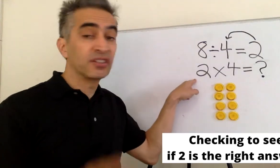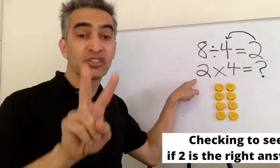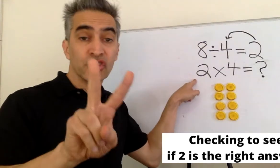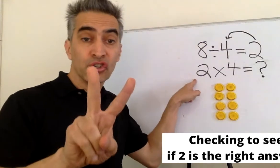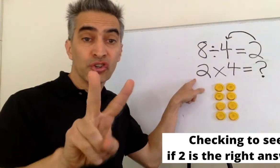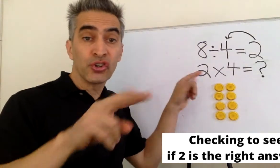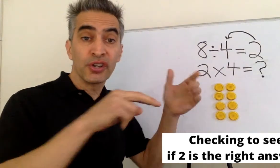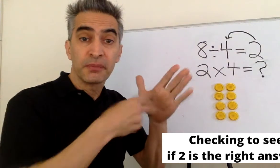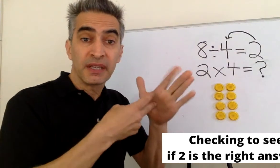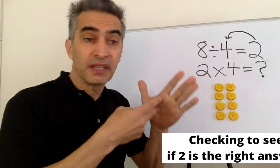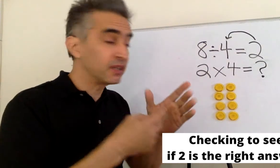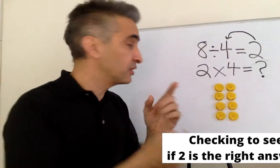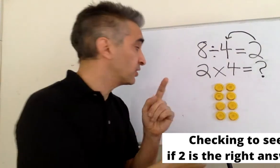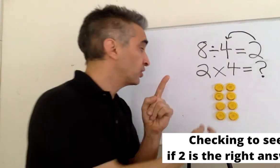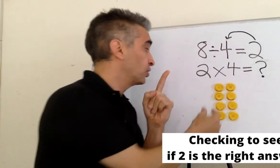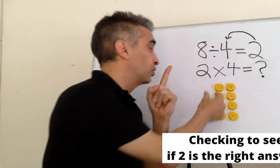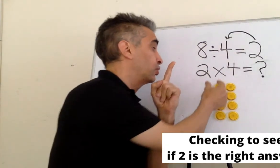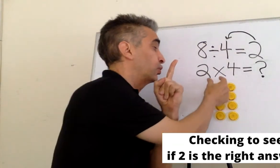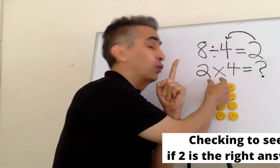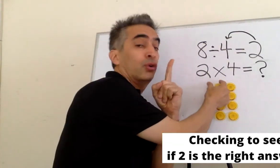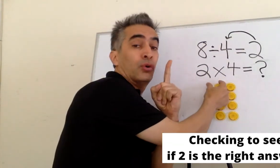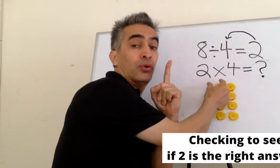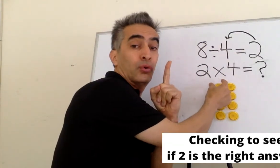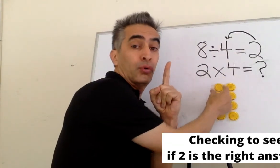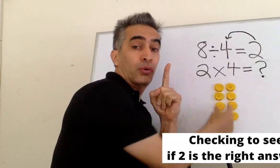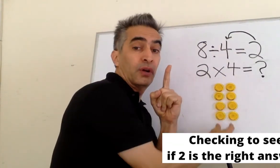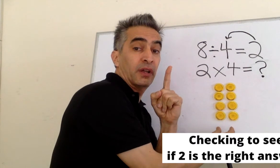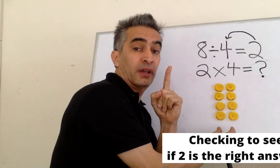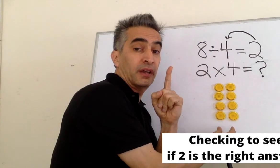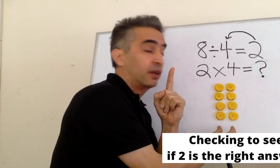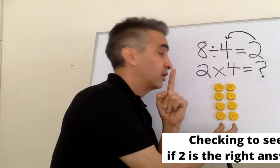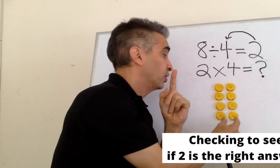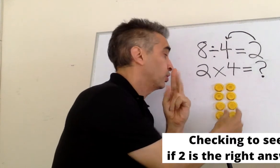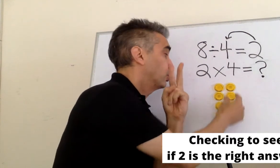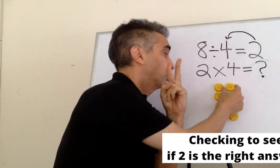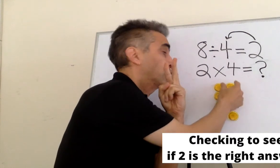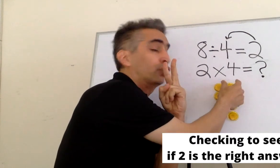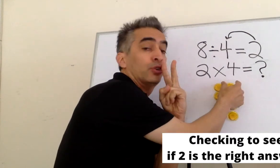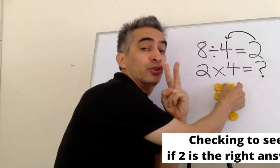This two means two columns.